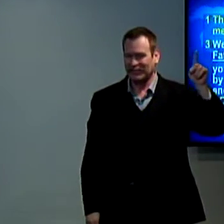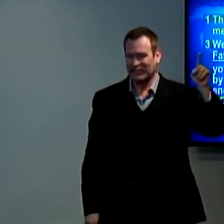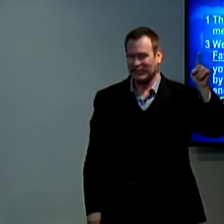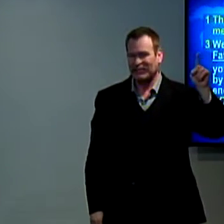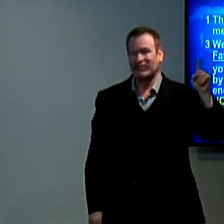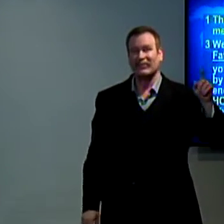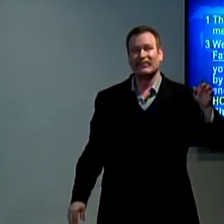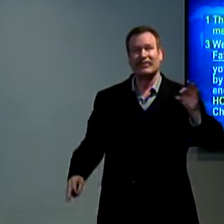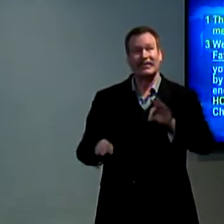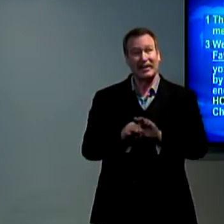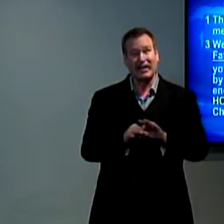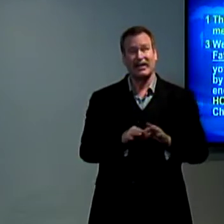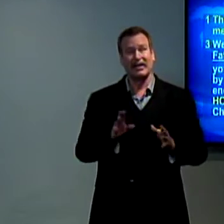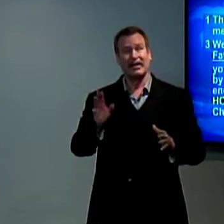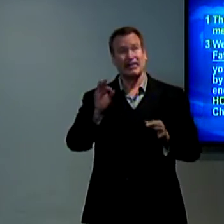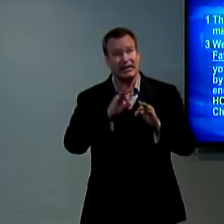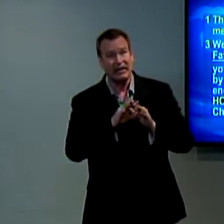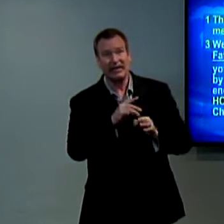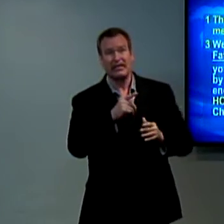they had hope in Jesus Christ